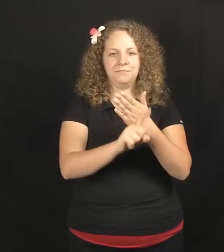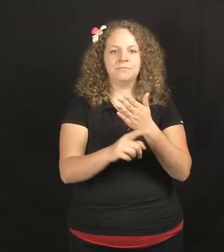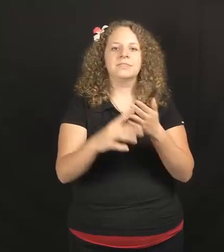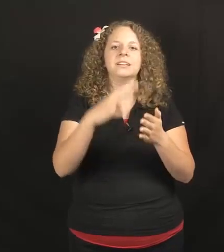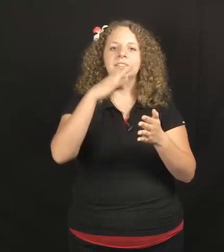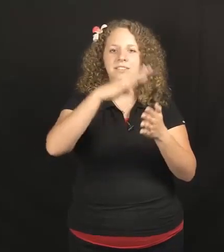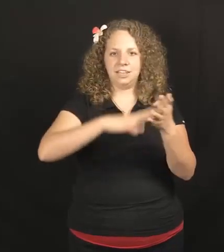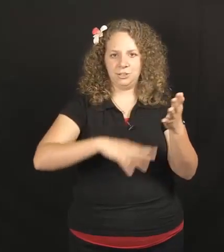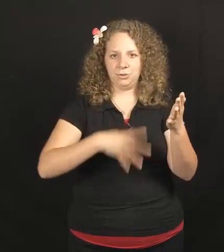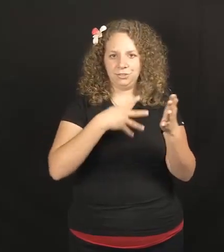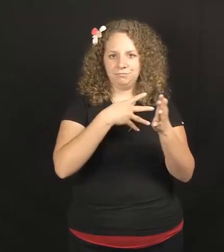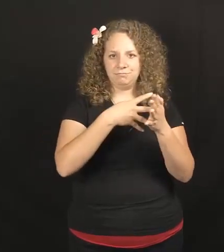Schedule